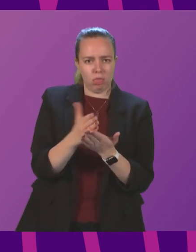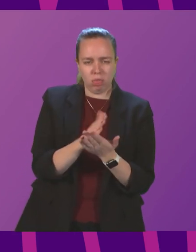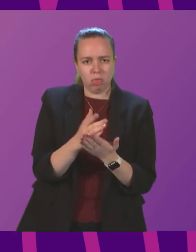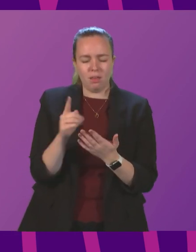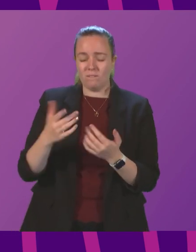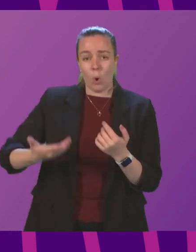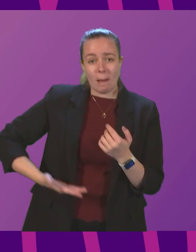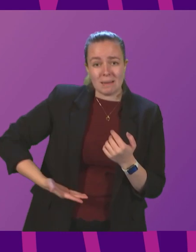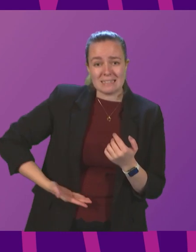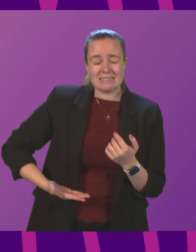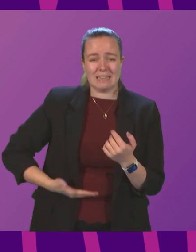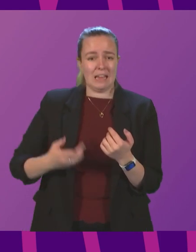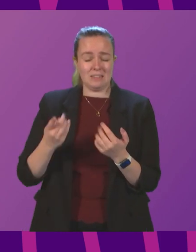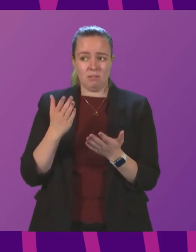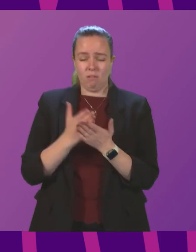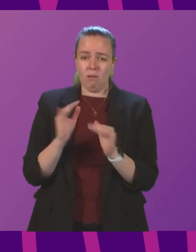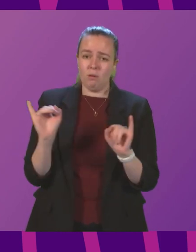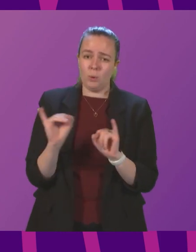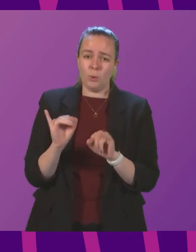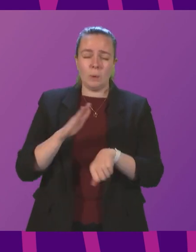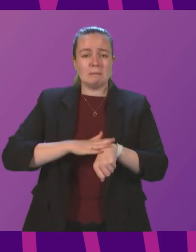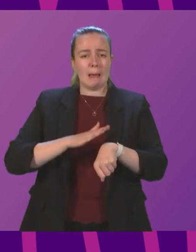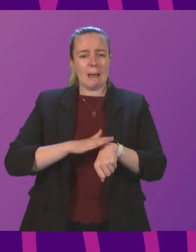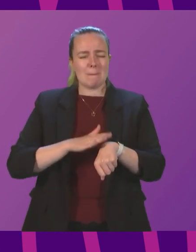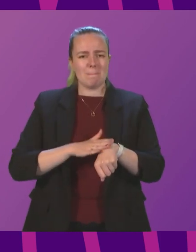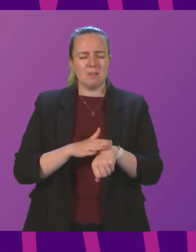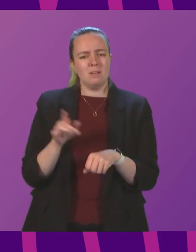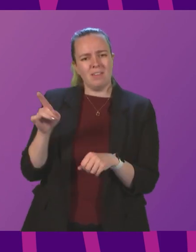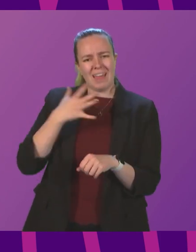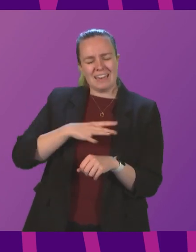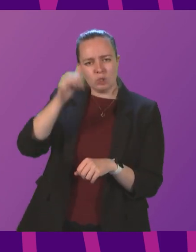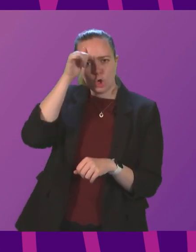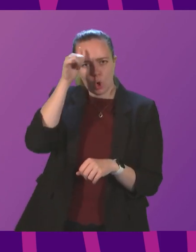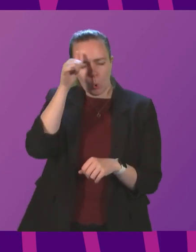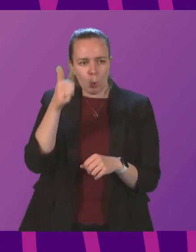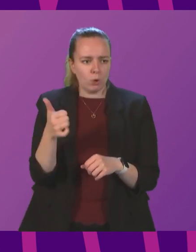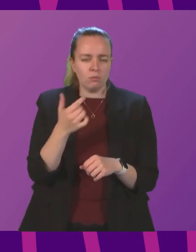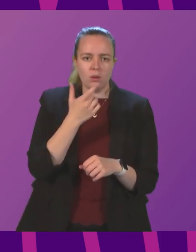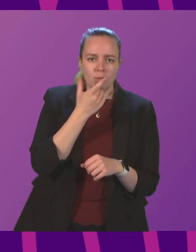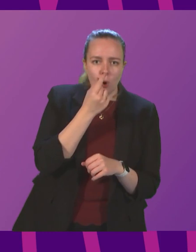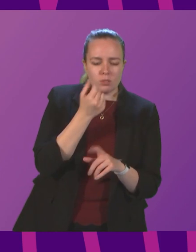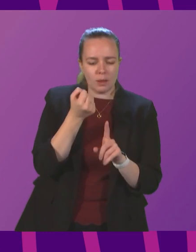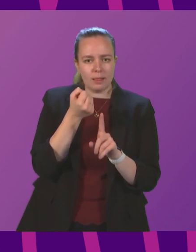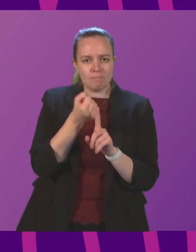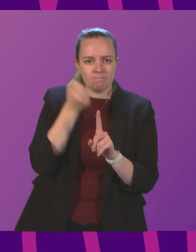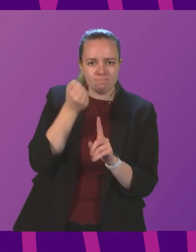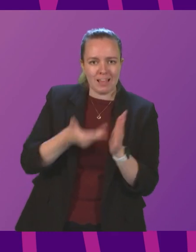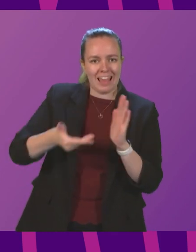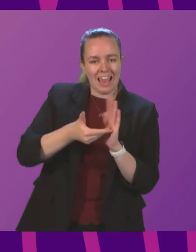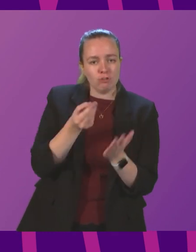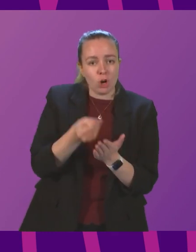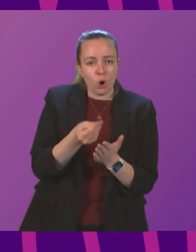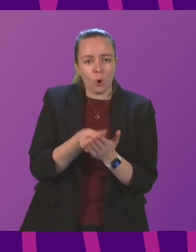for businesses at an extremely difficult time. They need to know if they are on the cusp of being hit with added costs